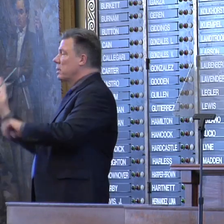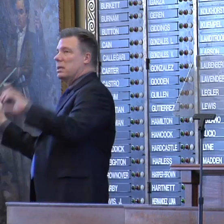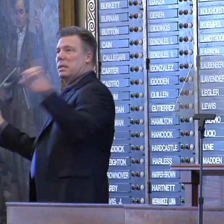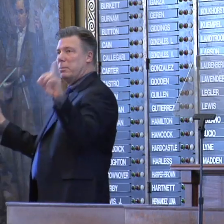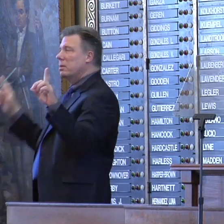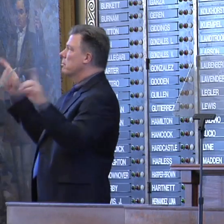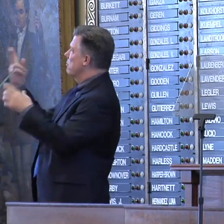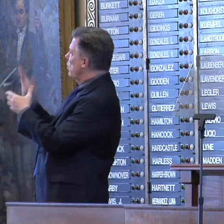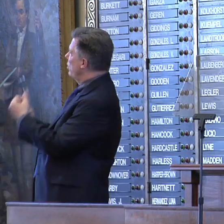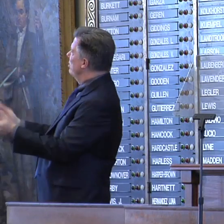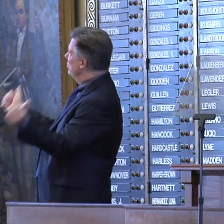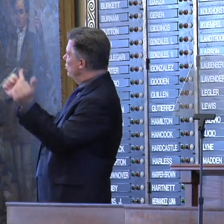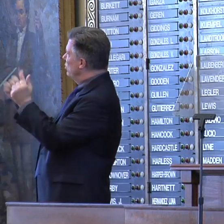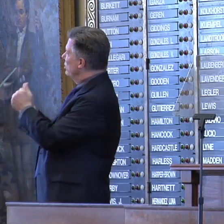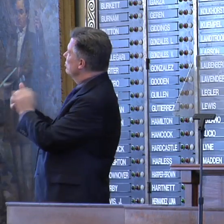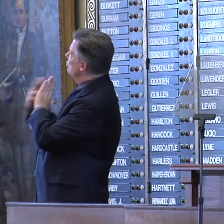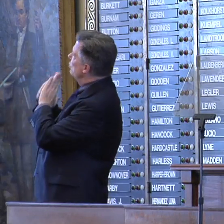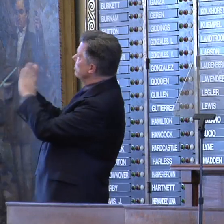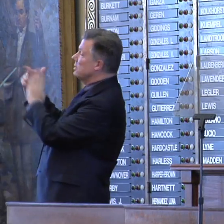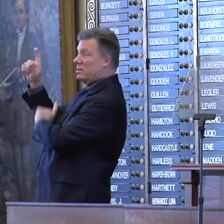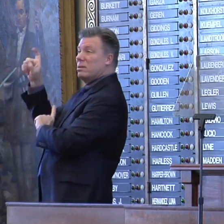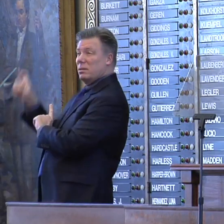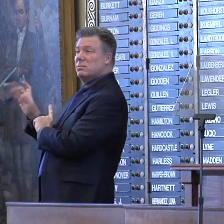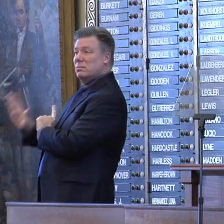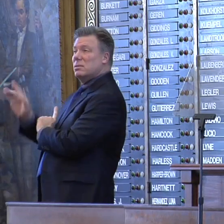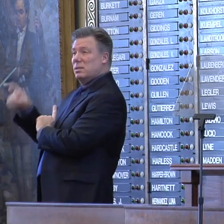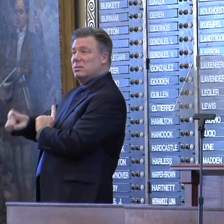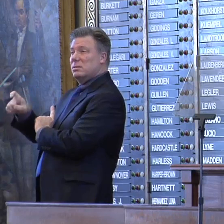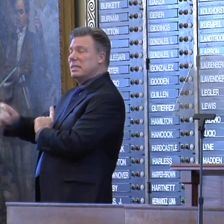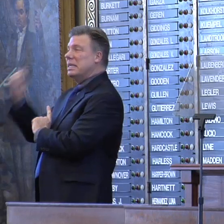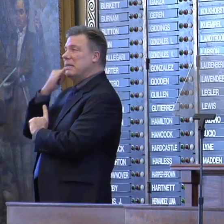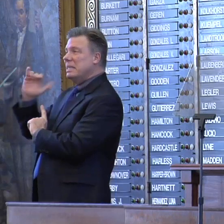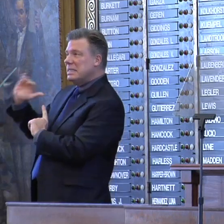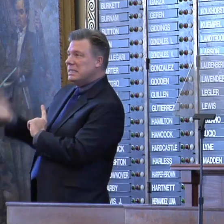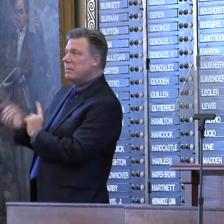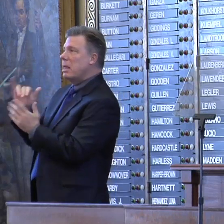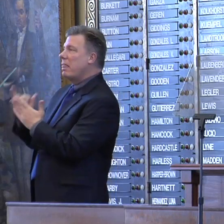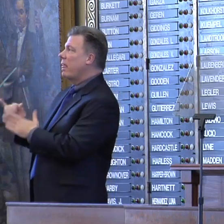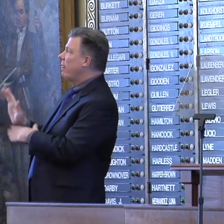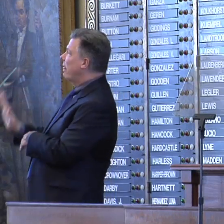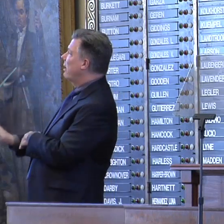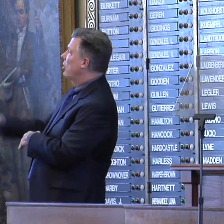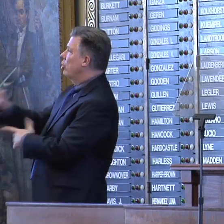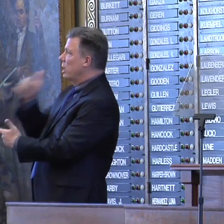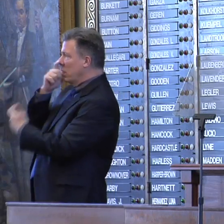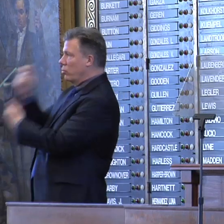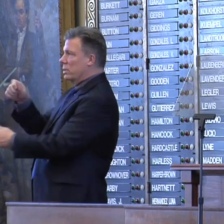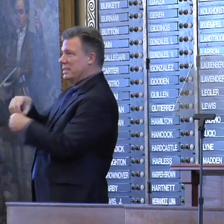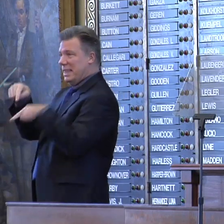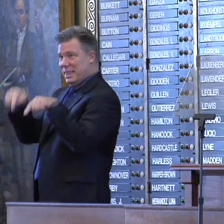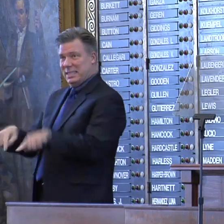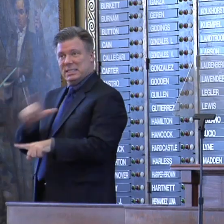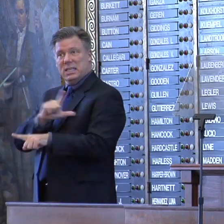in support of our state's needs. If it seems that their interest in this legislative session is higher